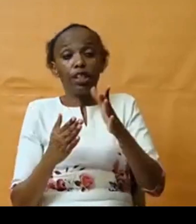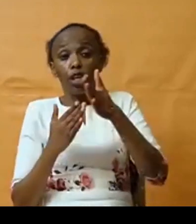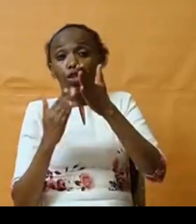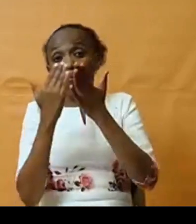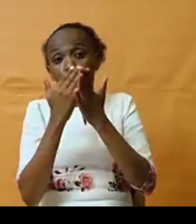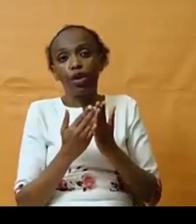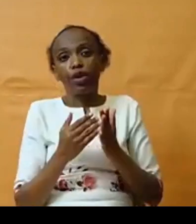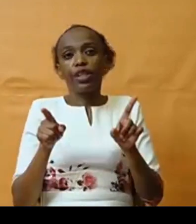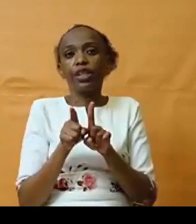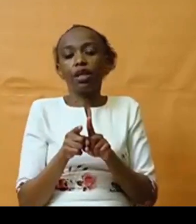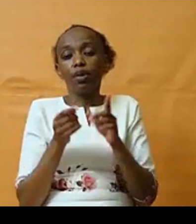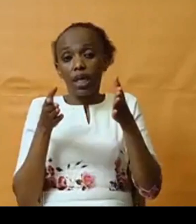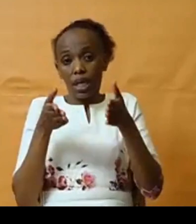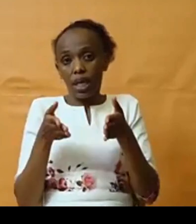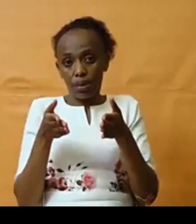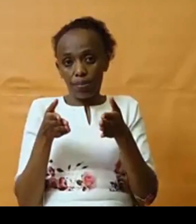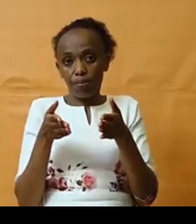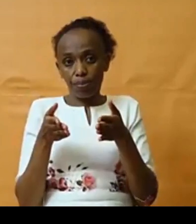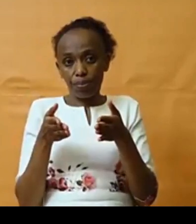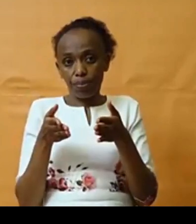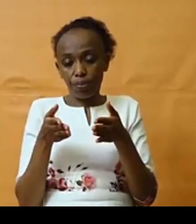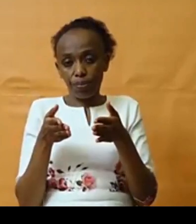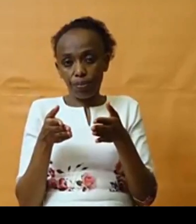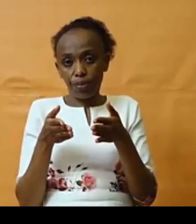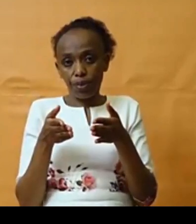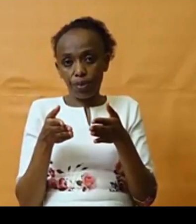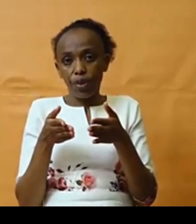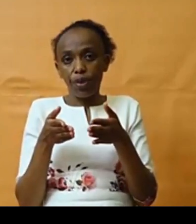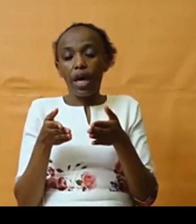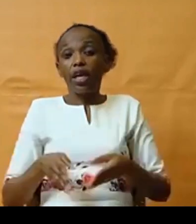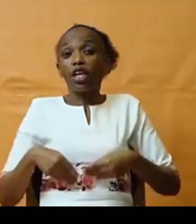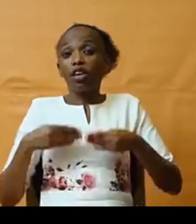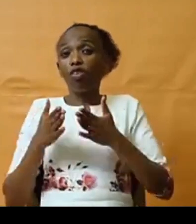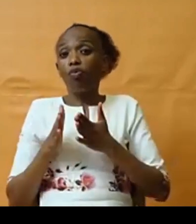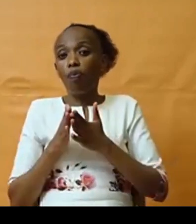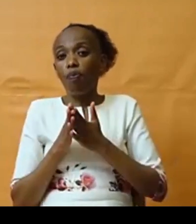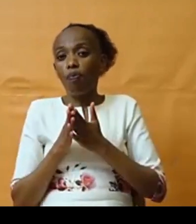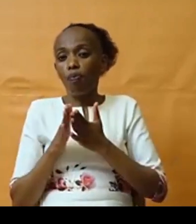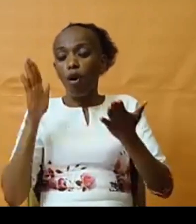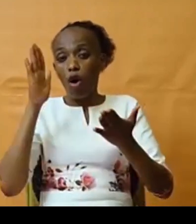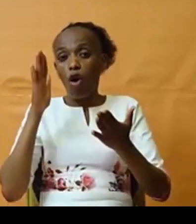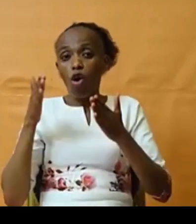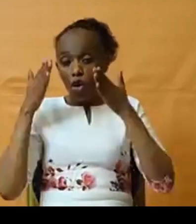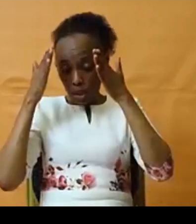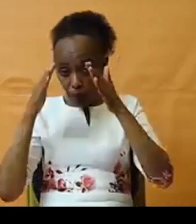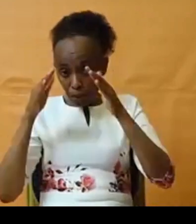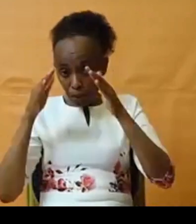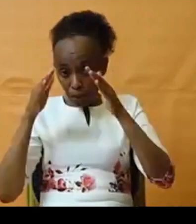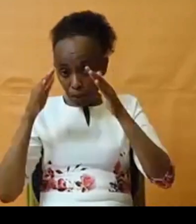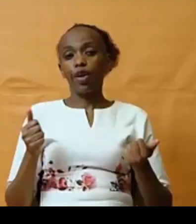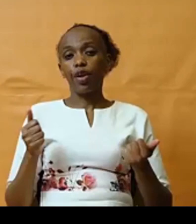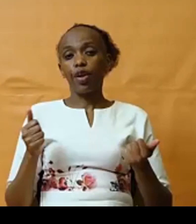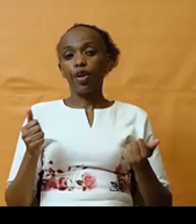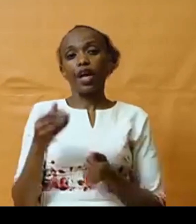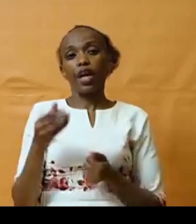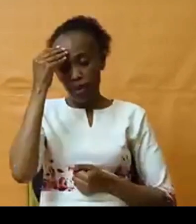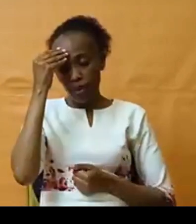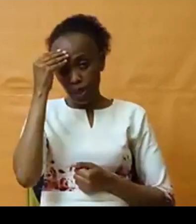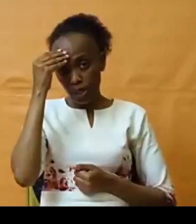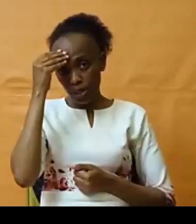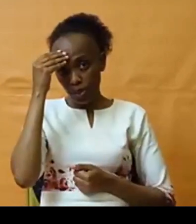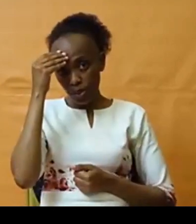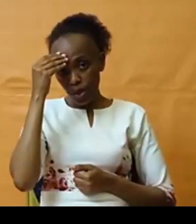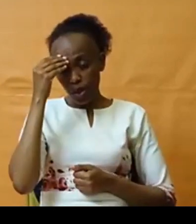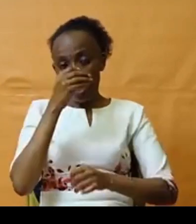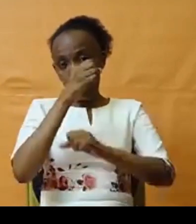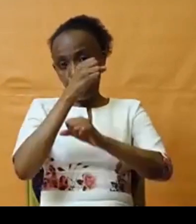I think there should be more concentration on social services, on health, on education, on protection. And there should be